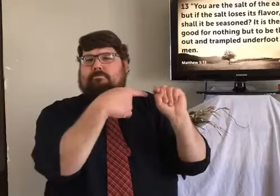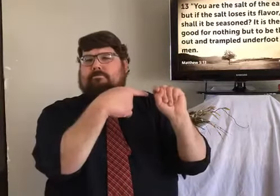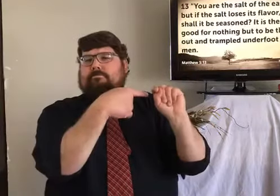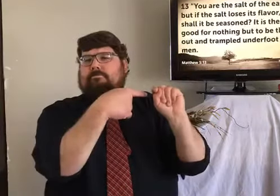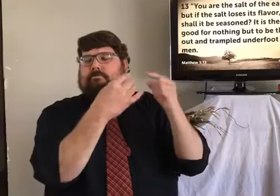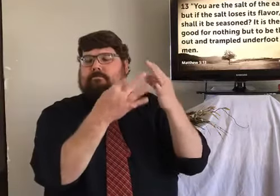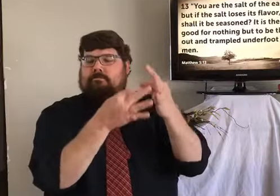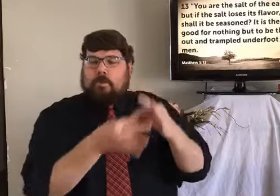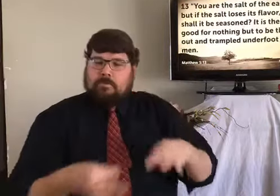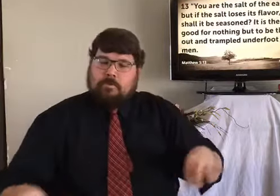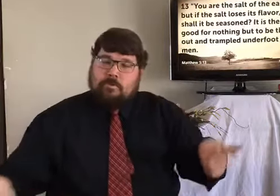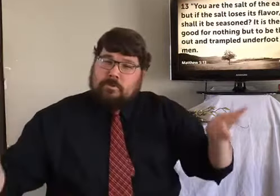So, salt.